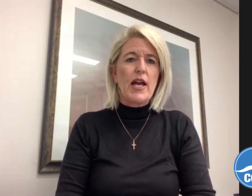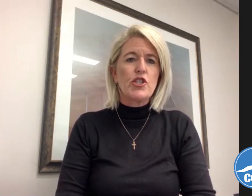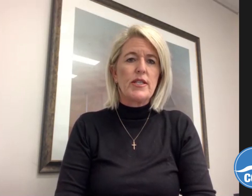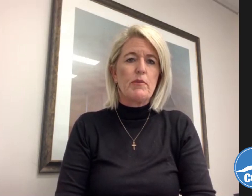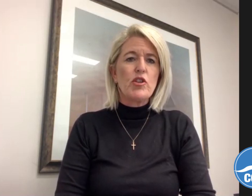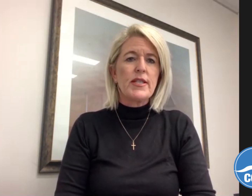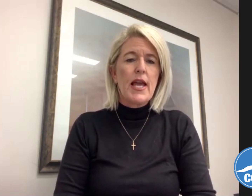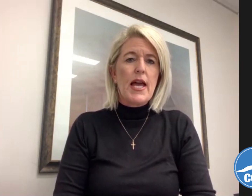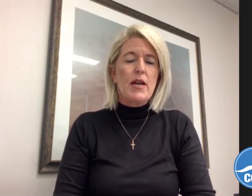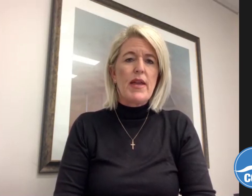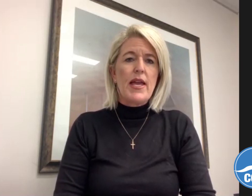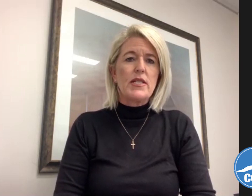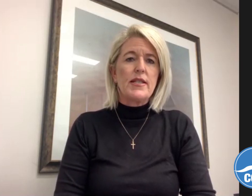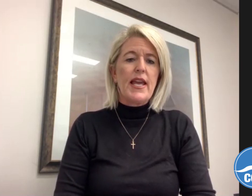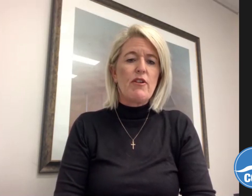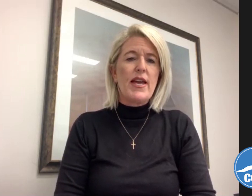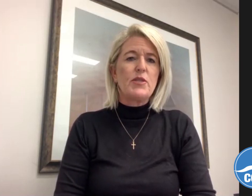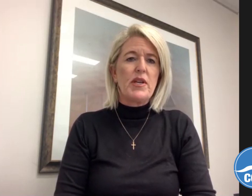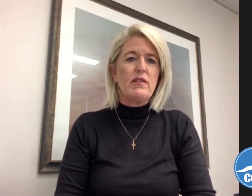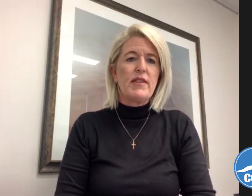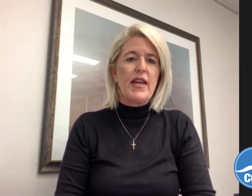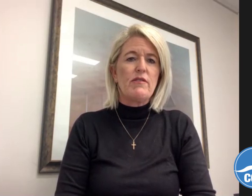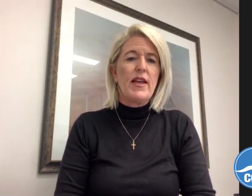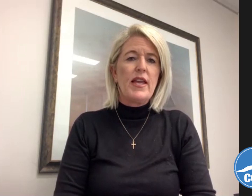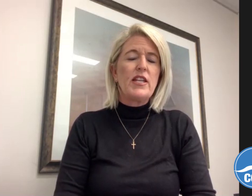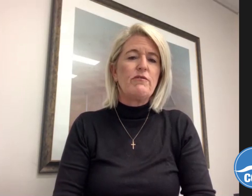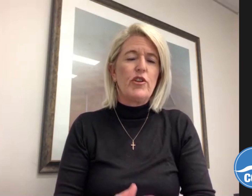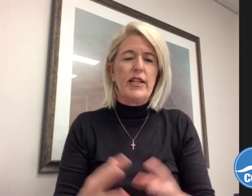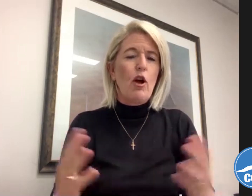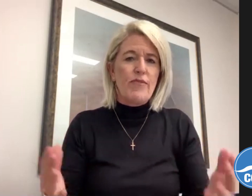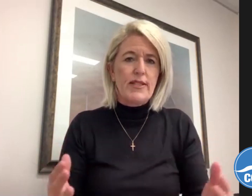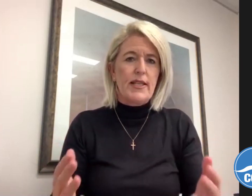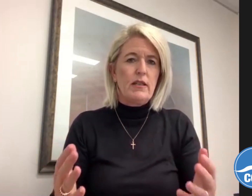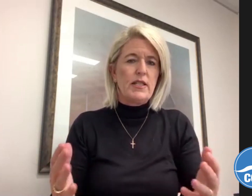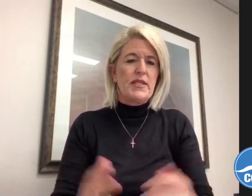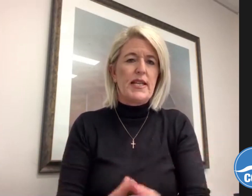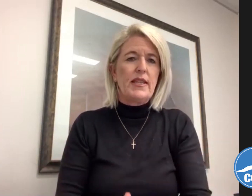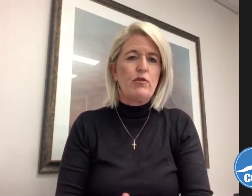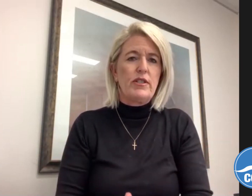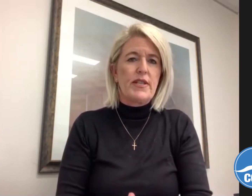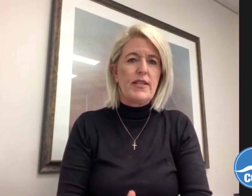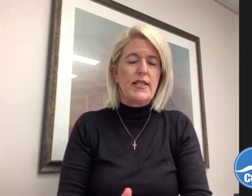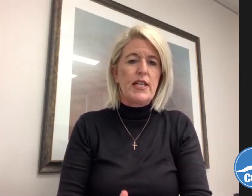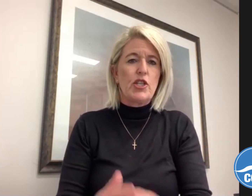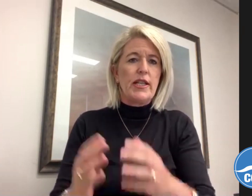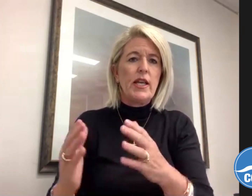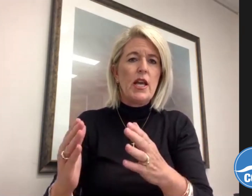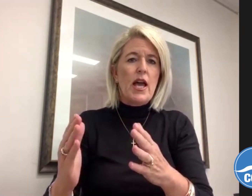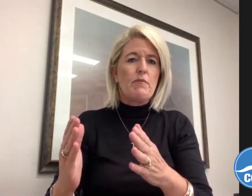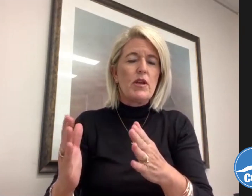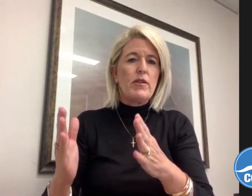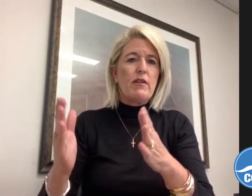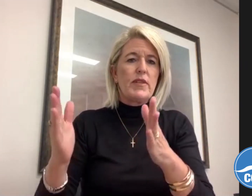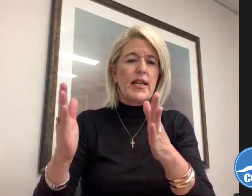is in charge. She's the boss and the error has been that they have inadvertently obviously it's a mistake. They couldn't have done this intentionally.